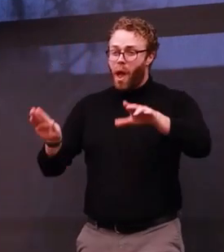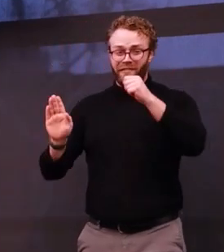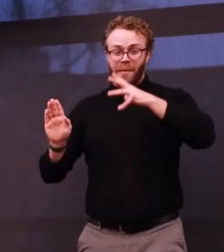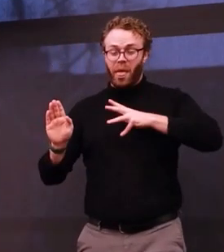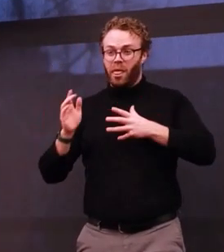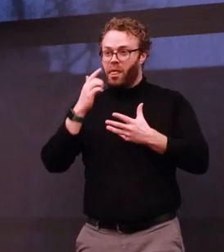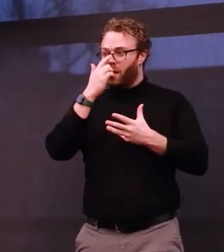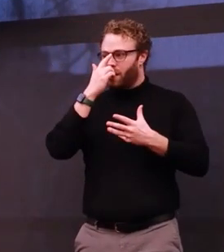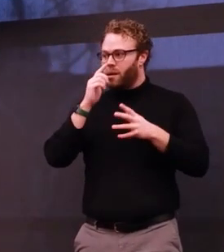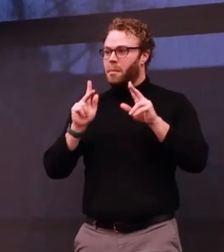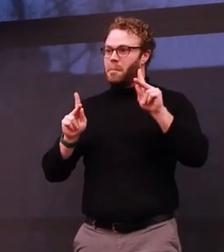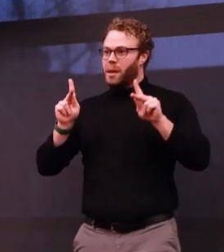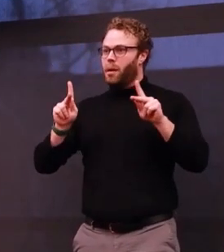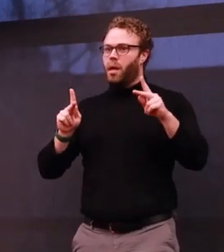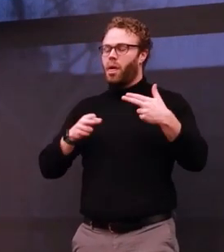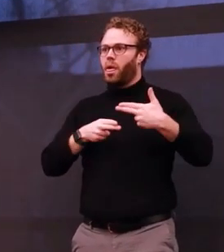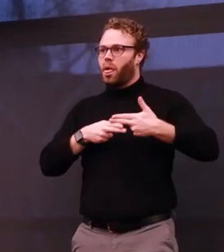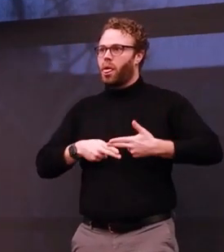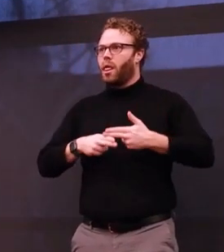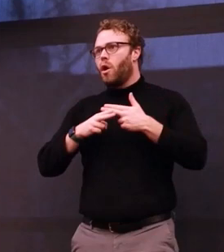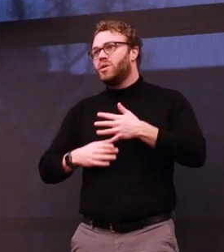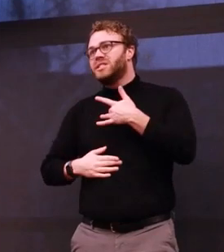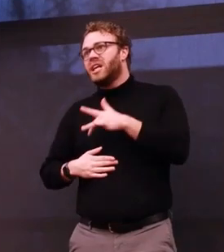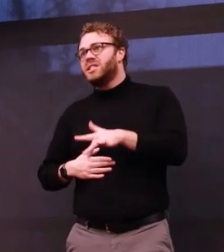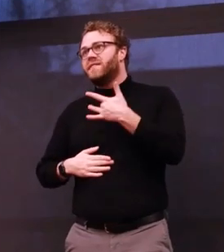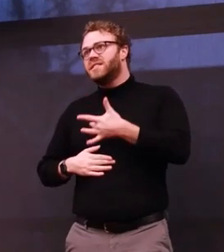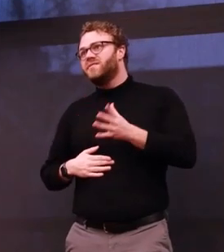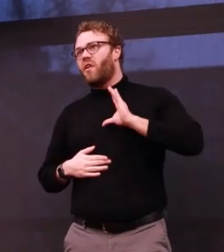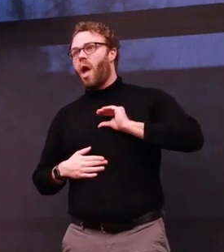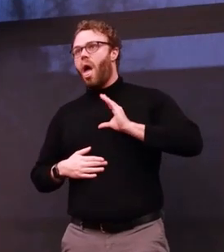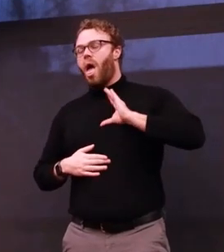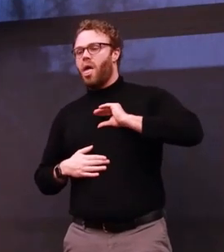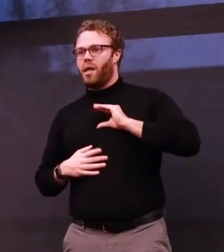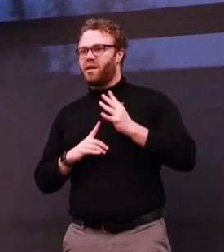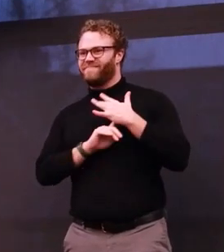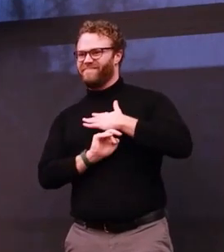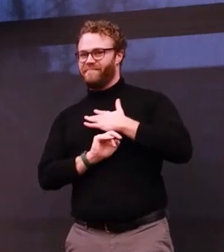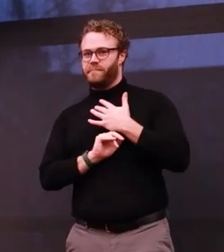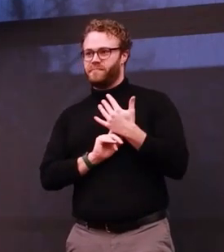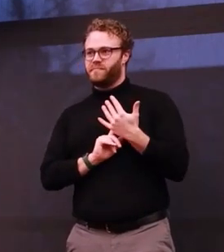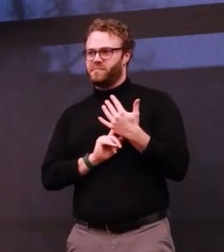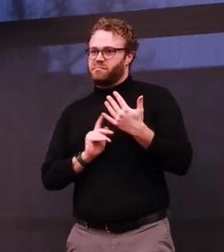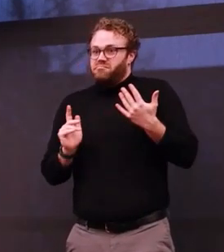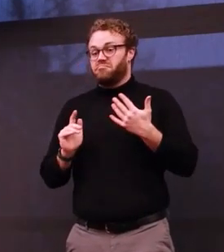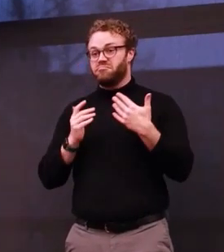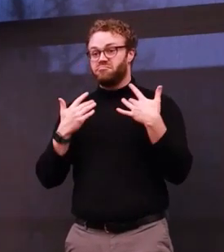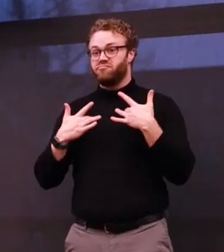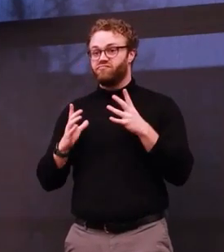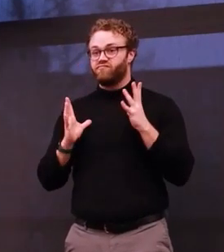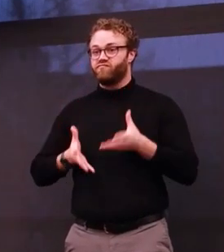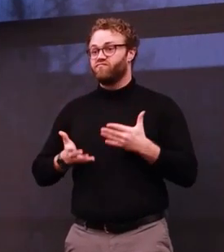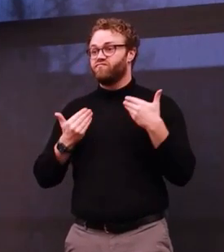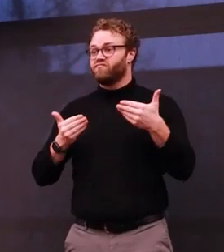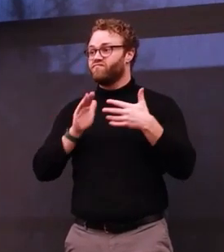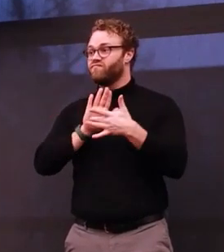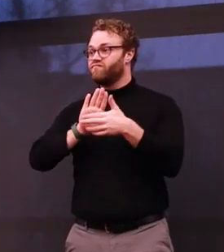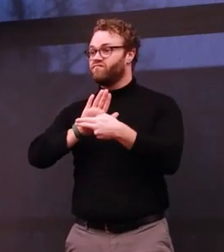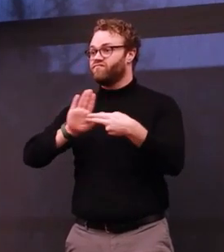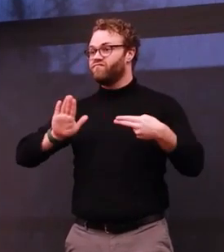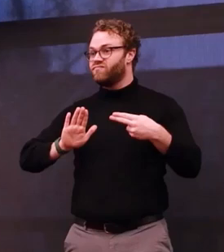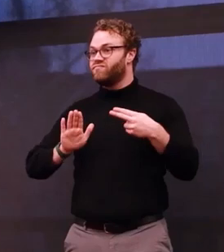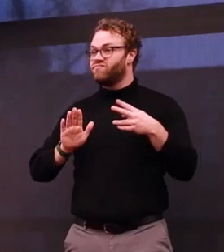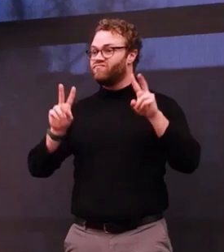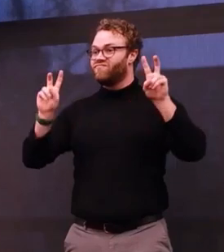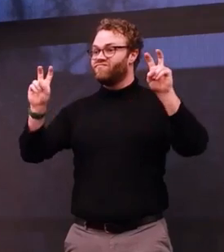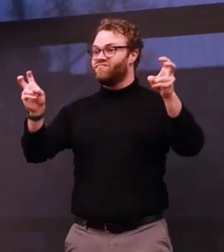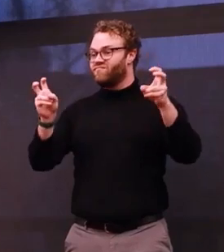here it is. My goal is to help others like me. Because for queer disabled people, storytelling can be an